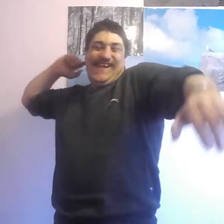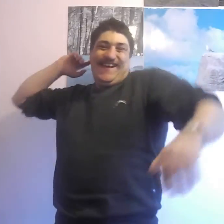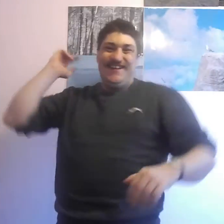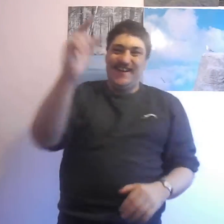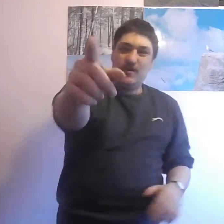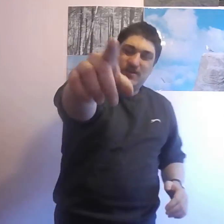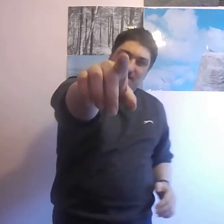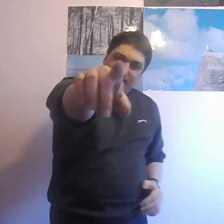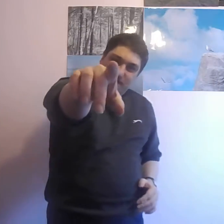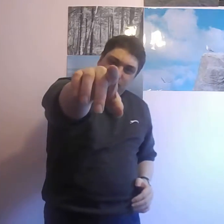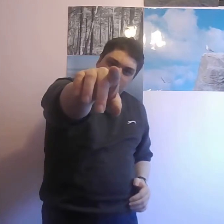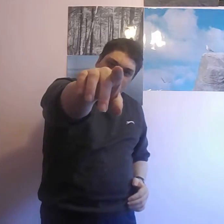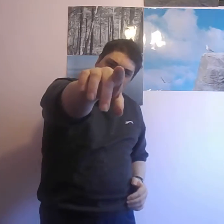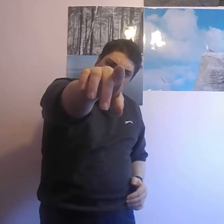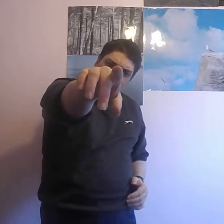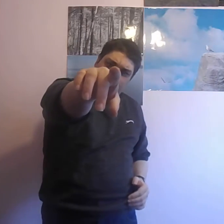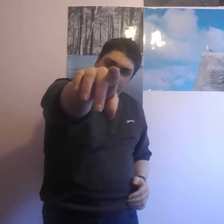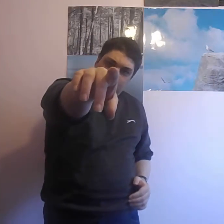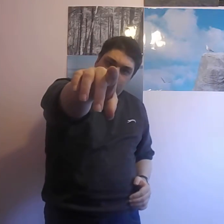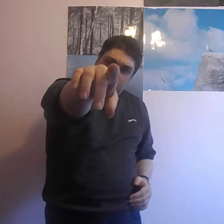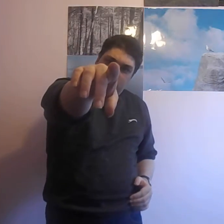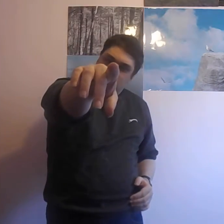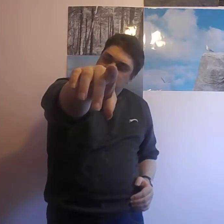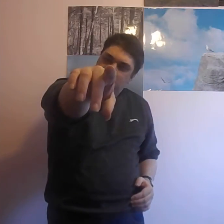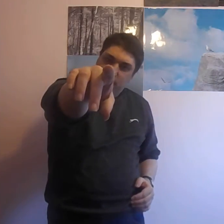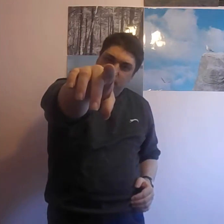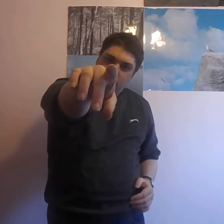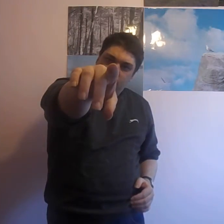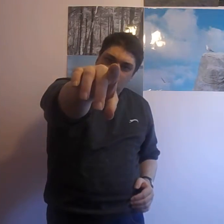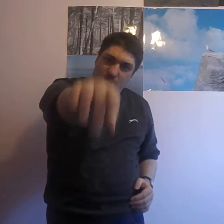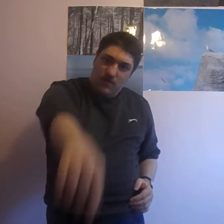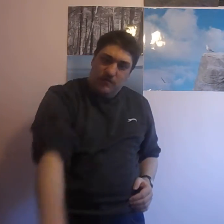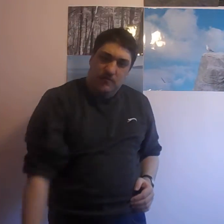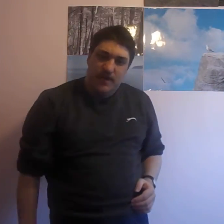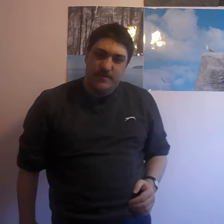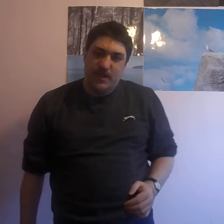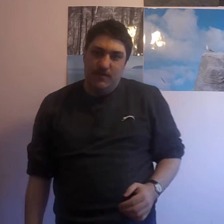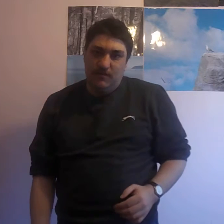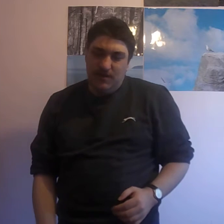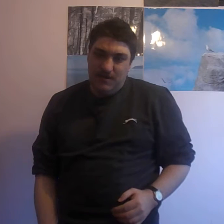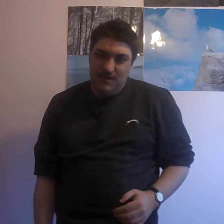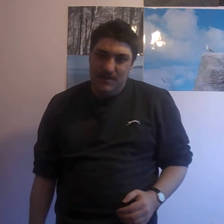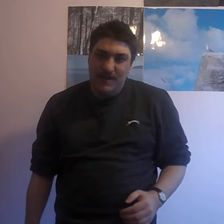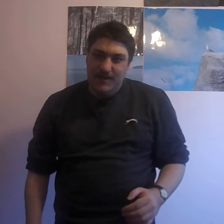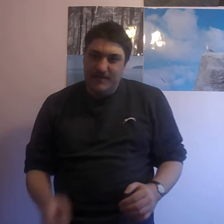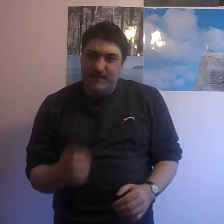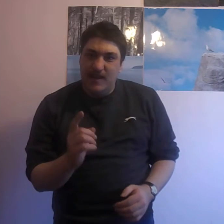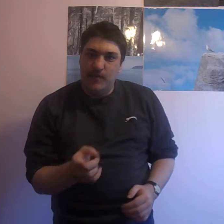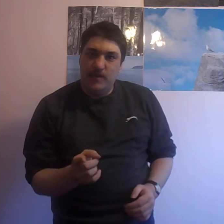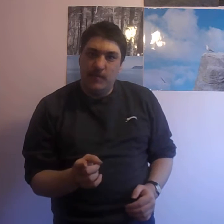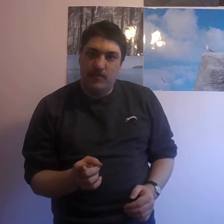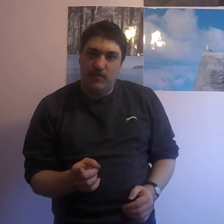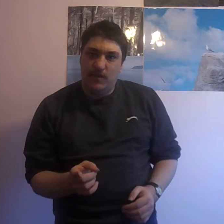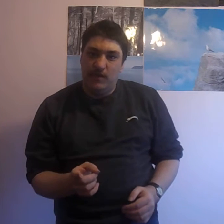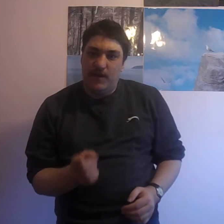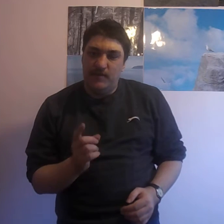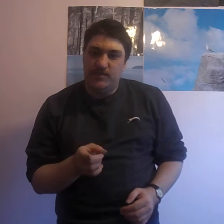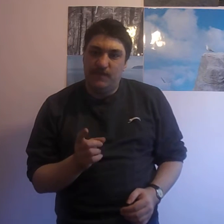Hello all loonies and normals. My name is Joe Silver and welcome to my channel. Today we are going to be talking about the shifting